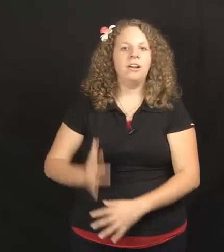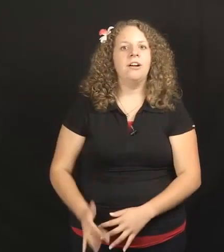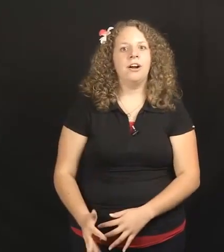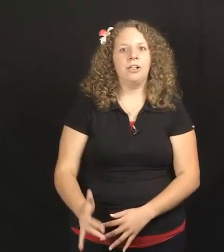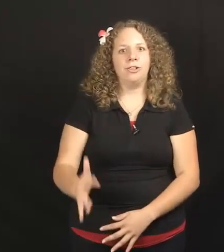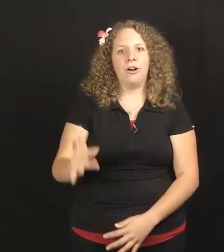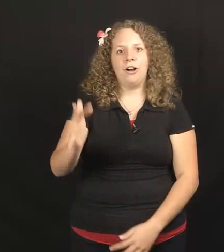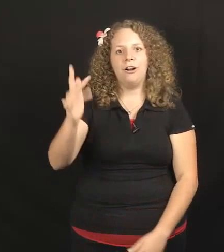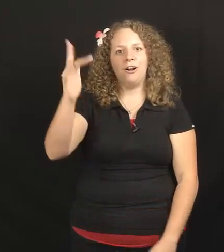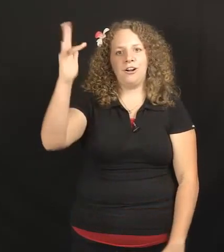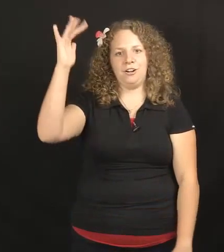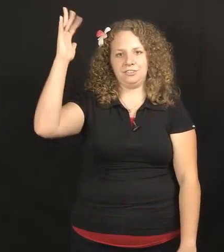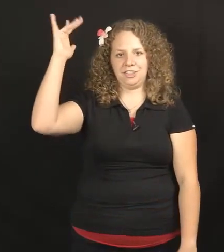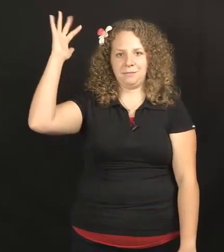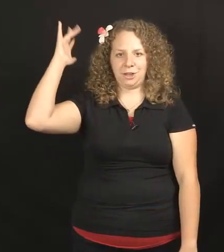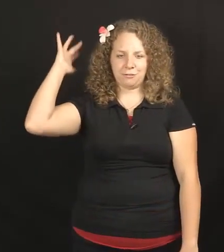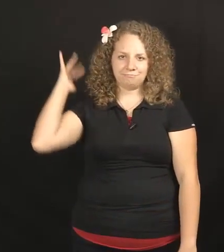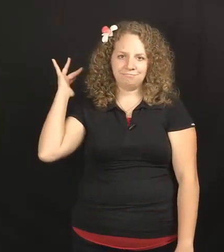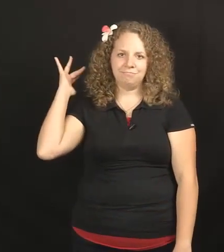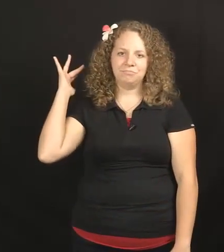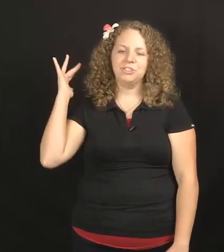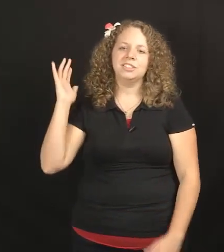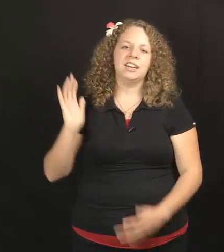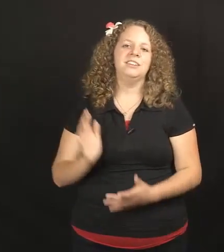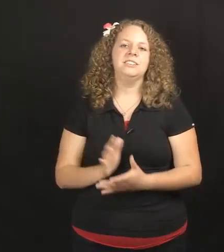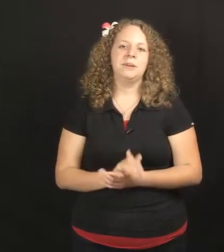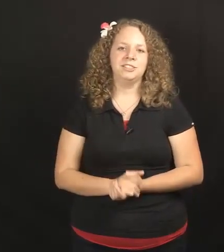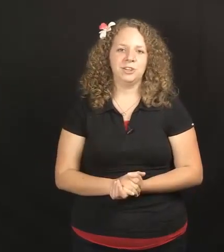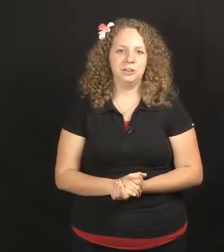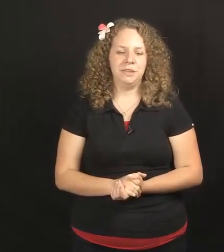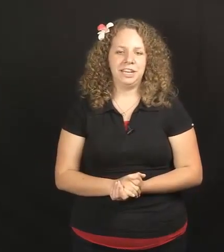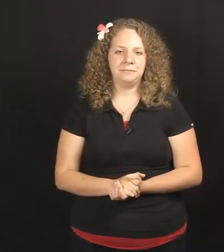a long time ago. It just kind of depends on your meaning.